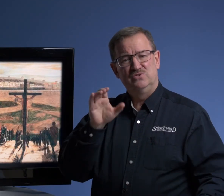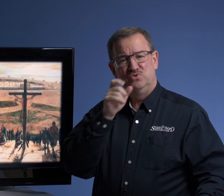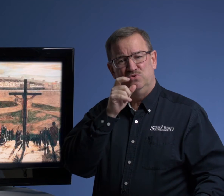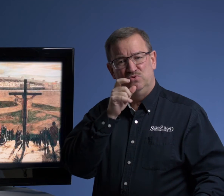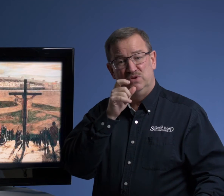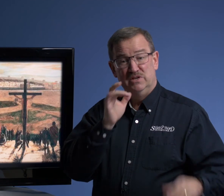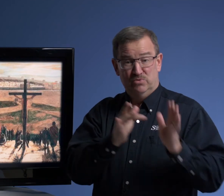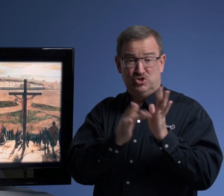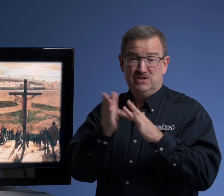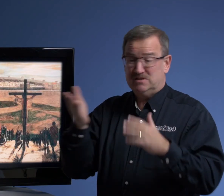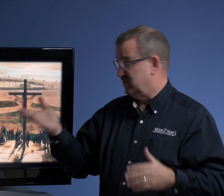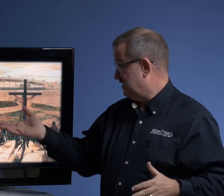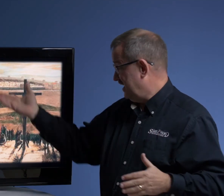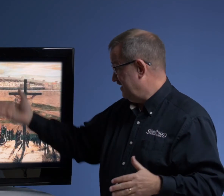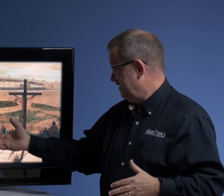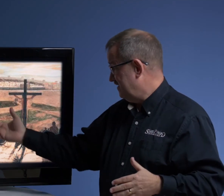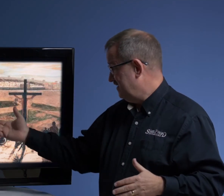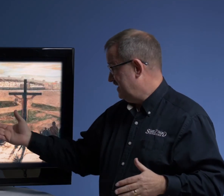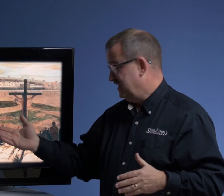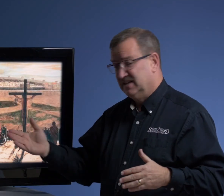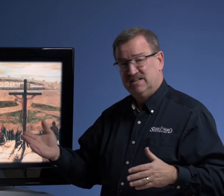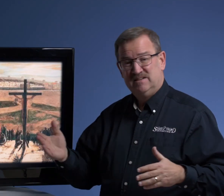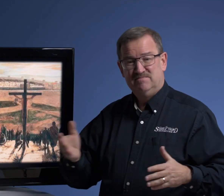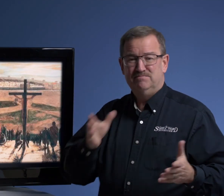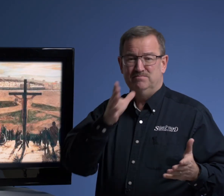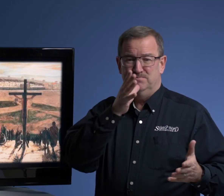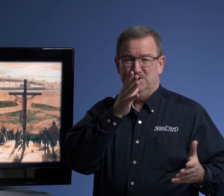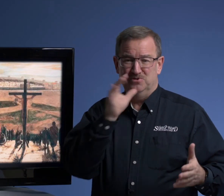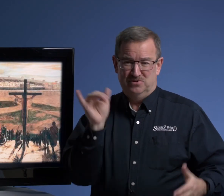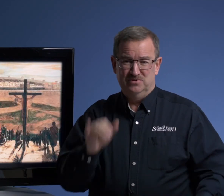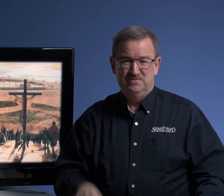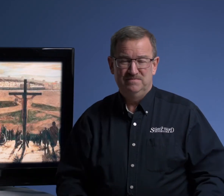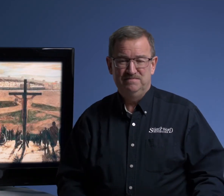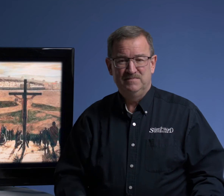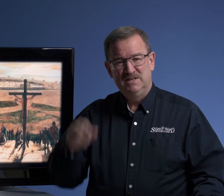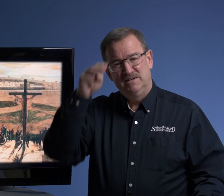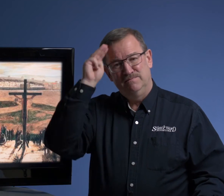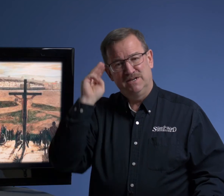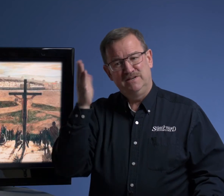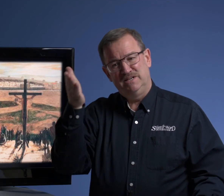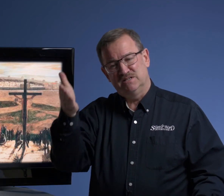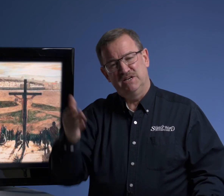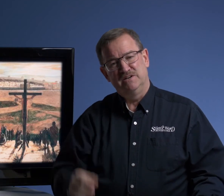Who? Well, Jesus is there. Mother too. Mary is there.